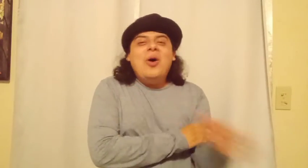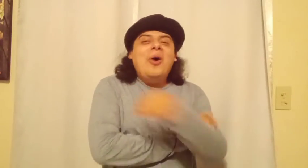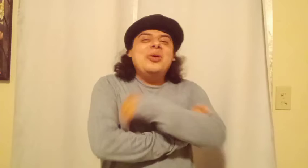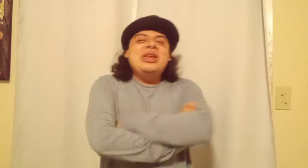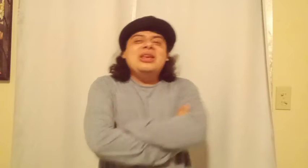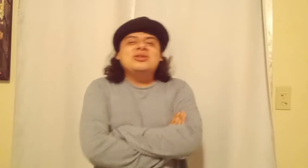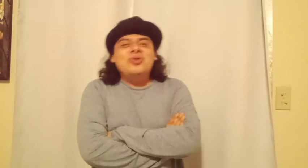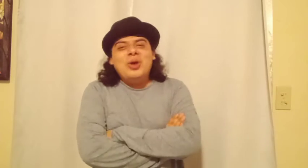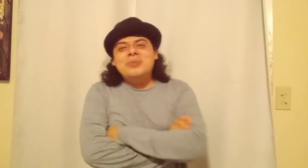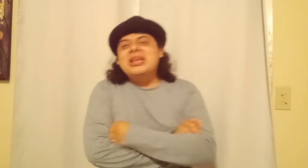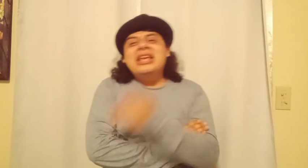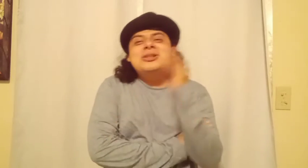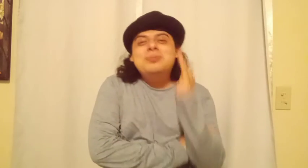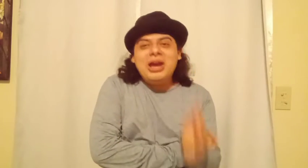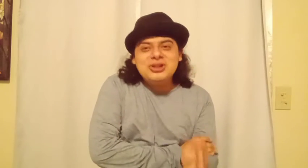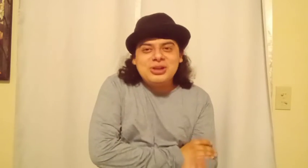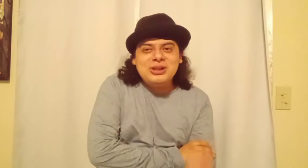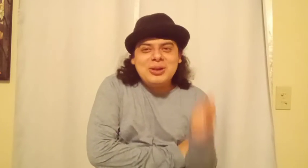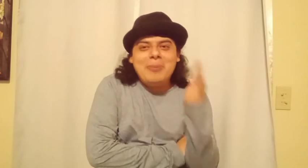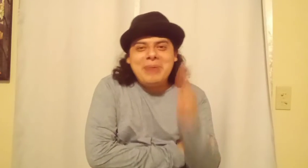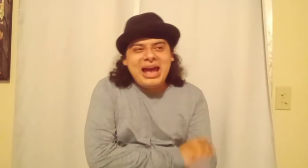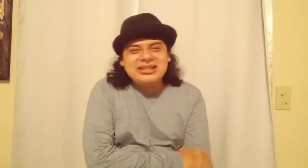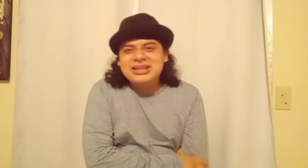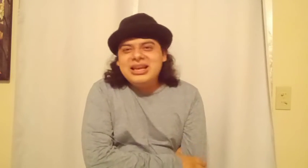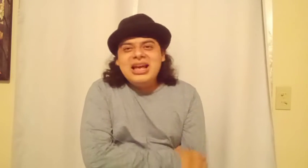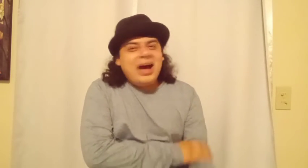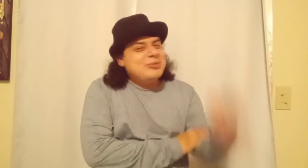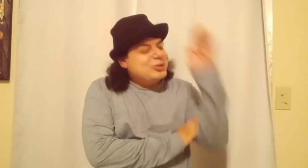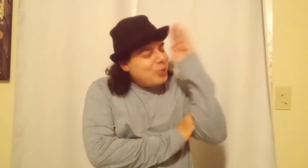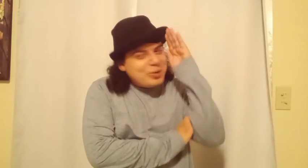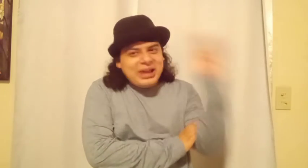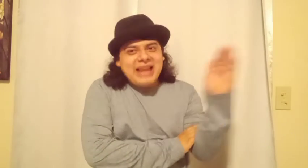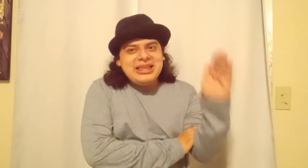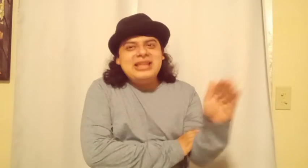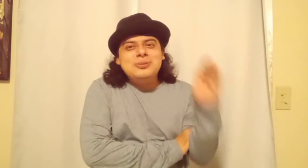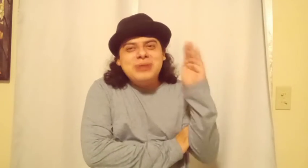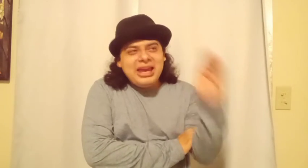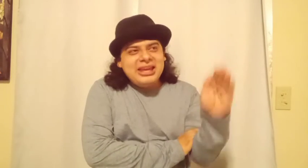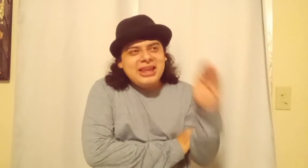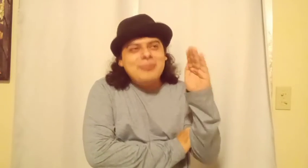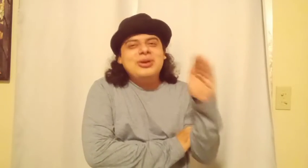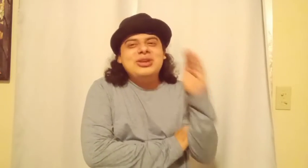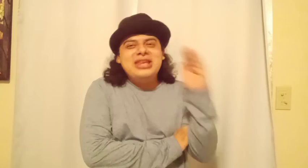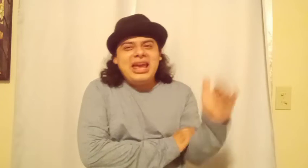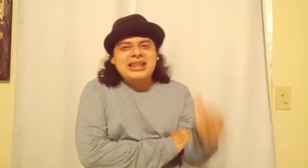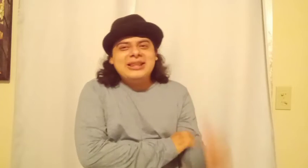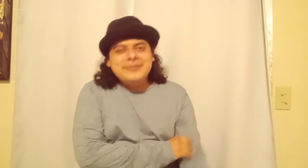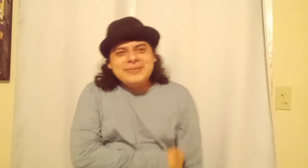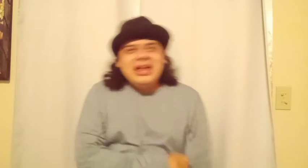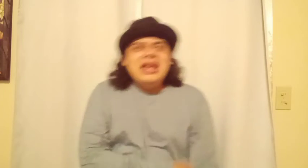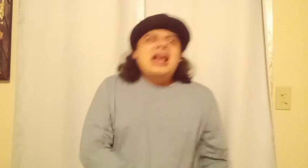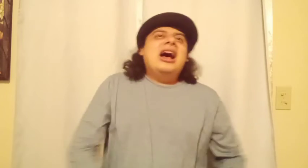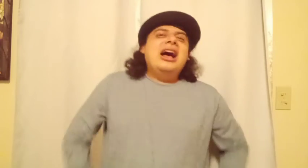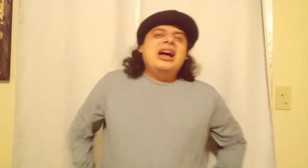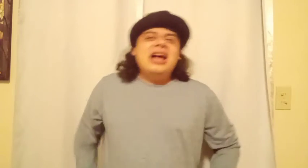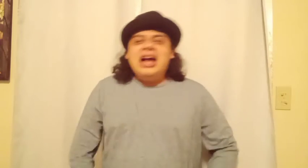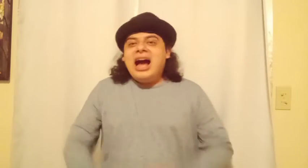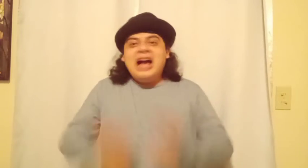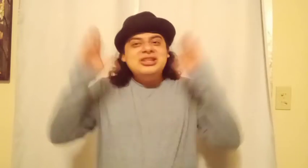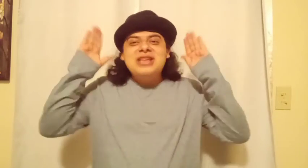all his films, especially The Mask. I'm so glad that he's playing him again. Ah, I just